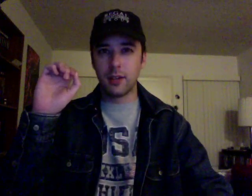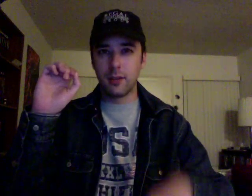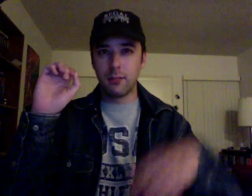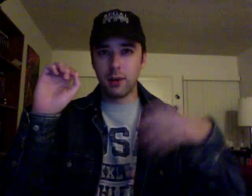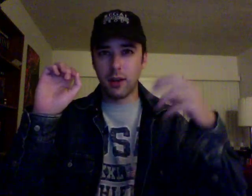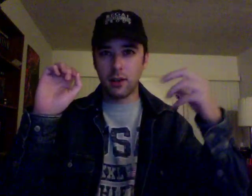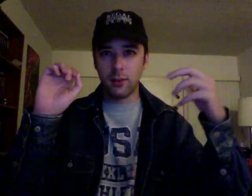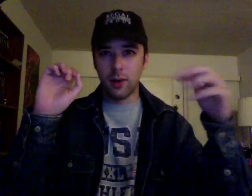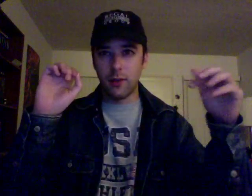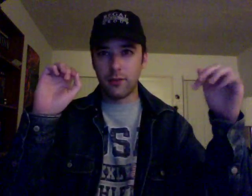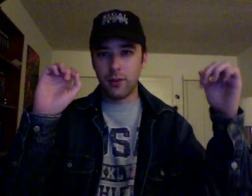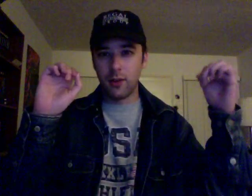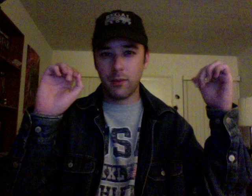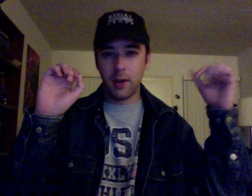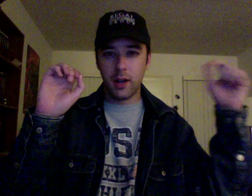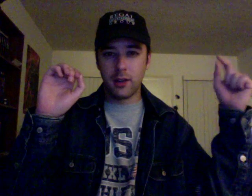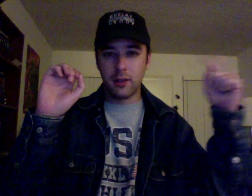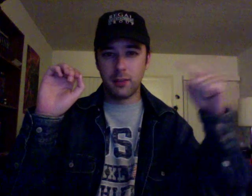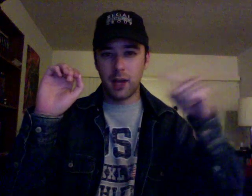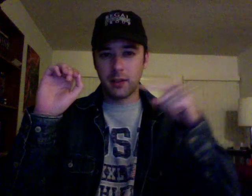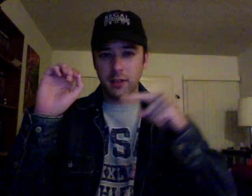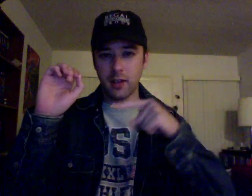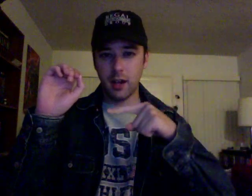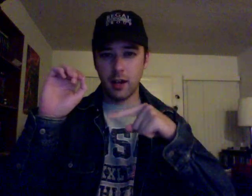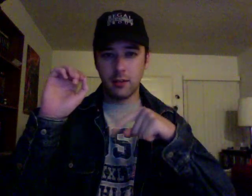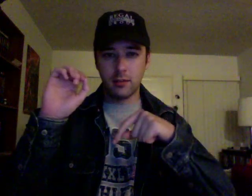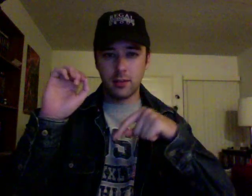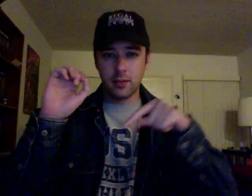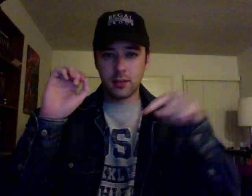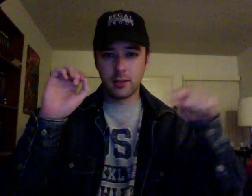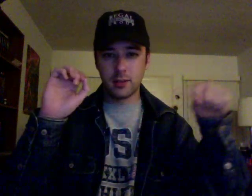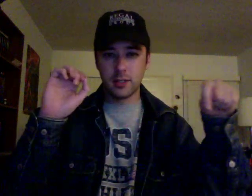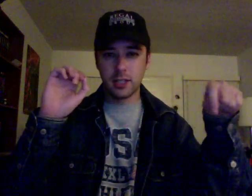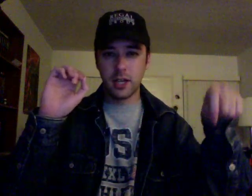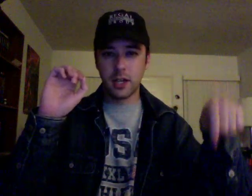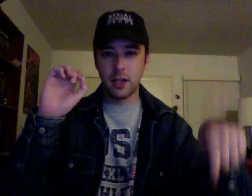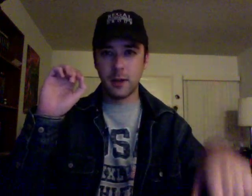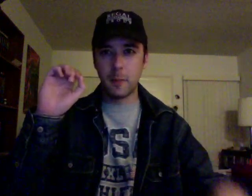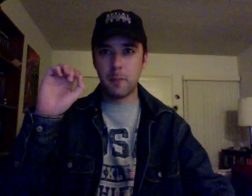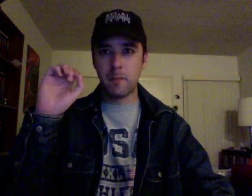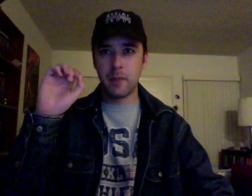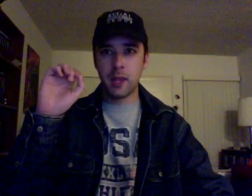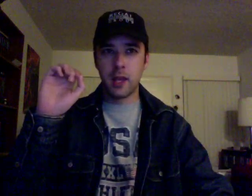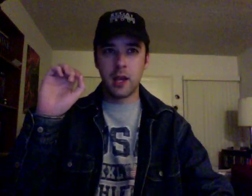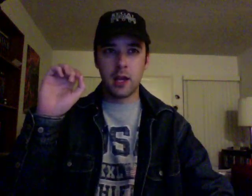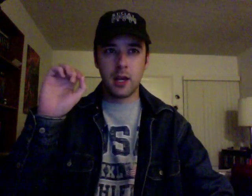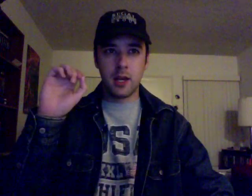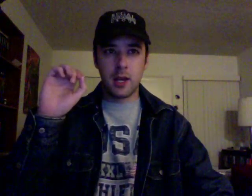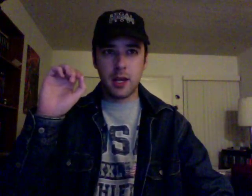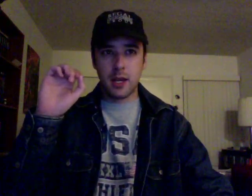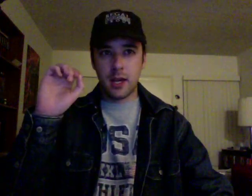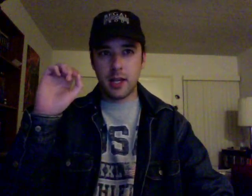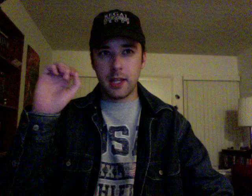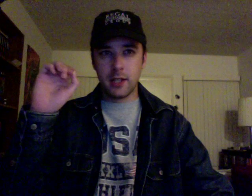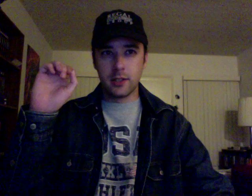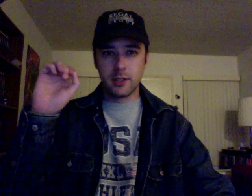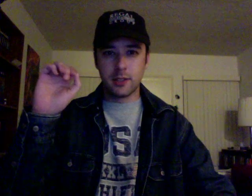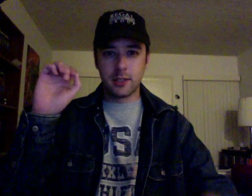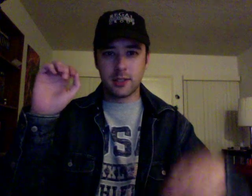a book his wife wrote about the Spanish guy who looks just like him. And then there's this